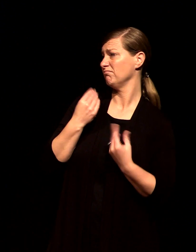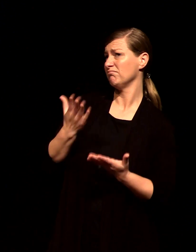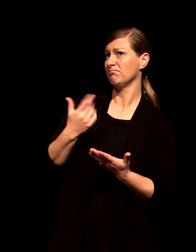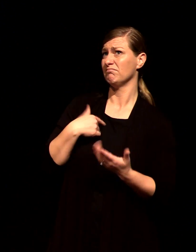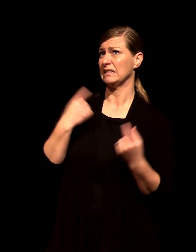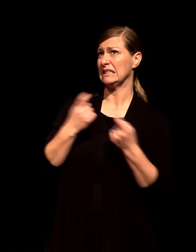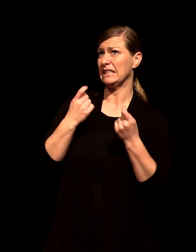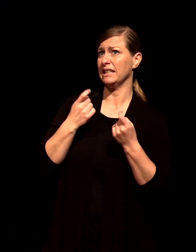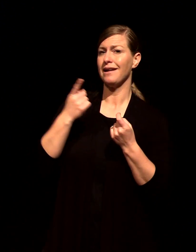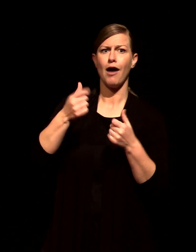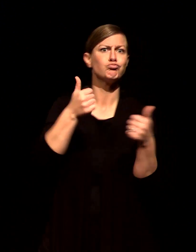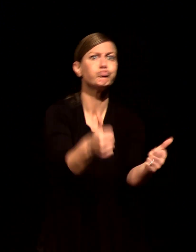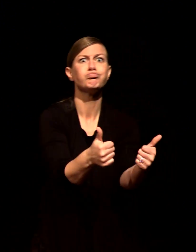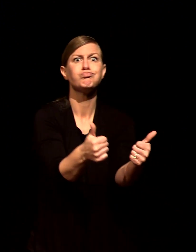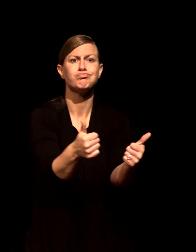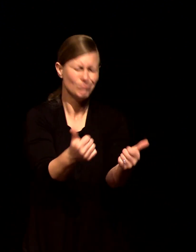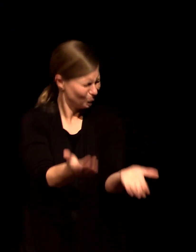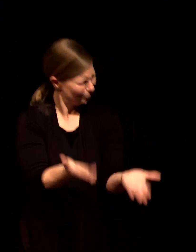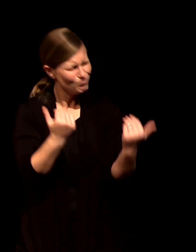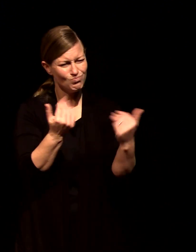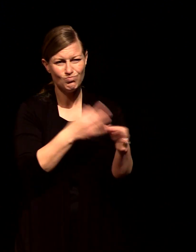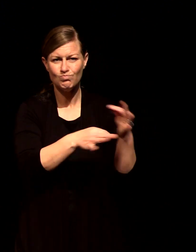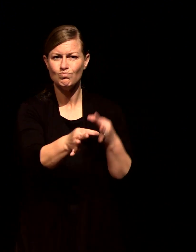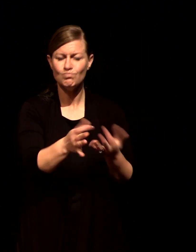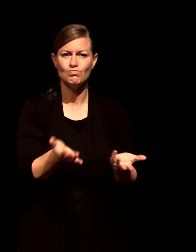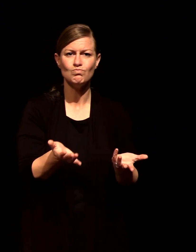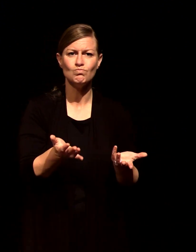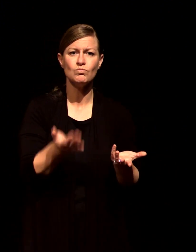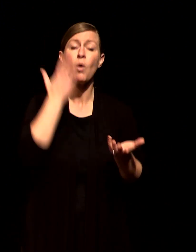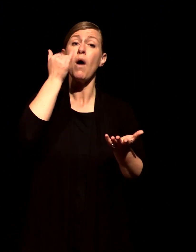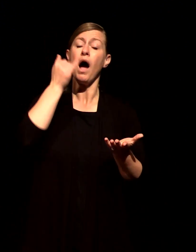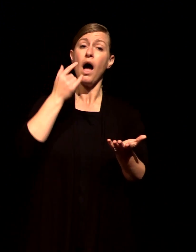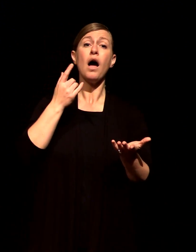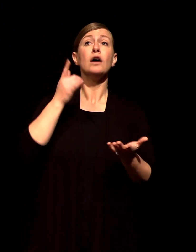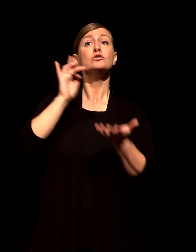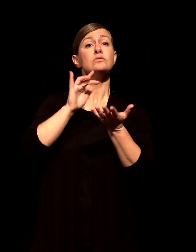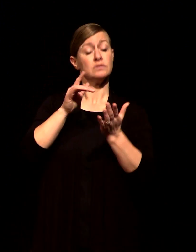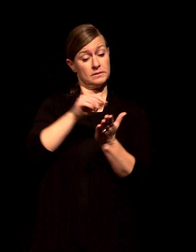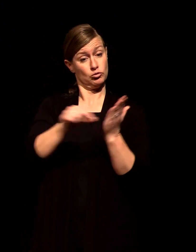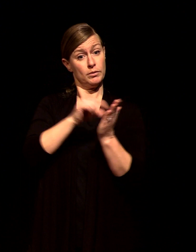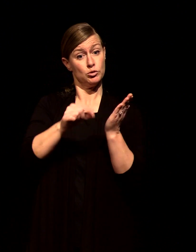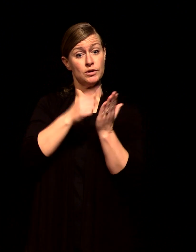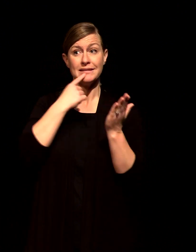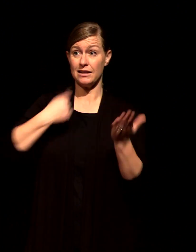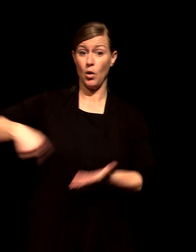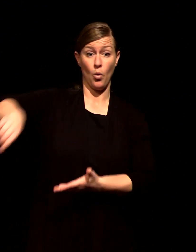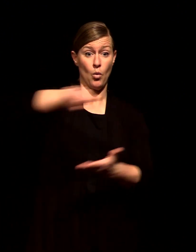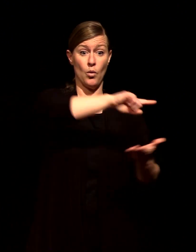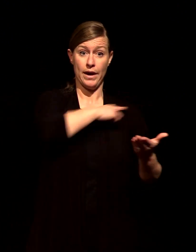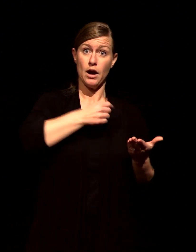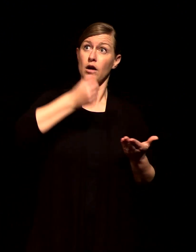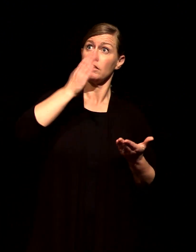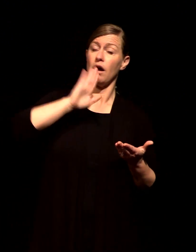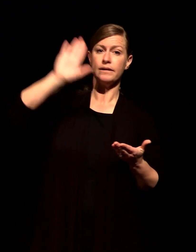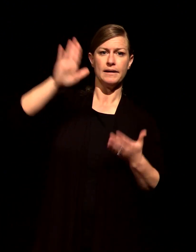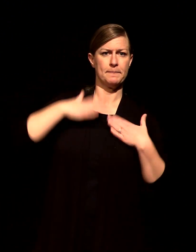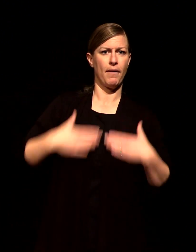says that we're all a part of one body as disciples of Christ there's one body it has many parts and every part